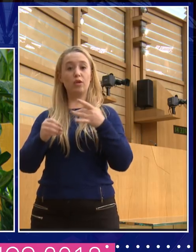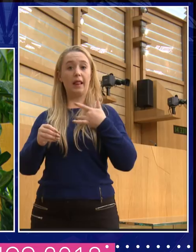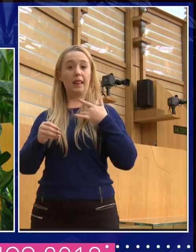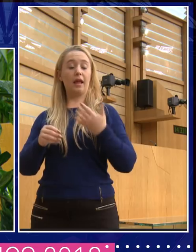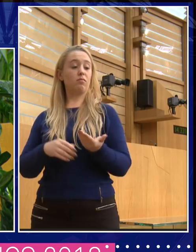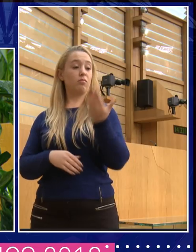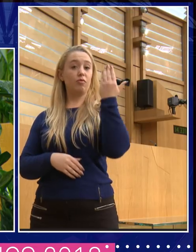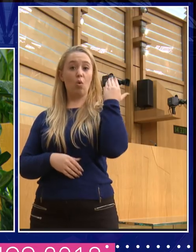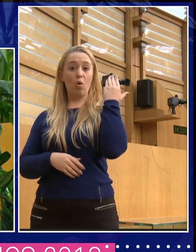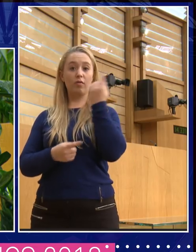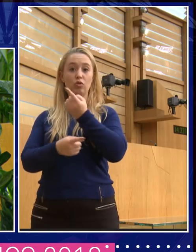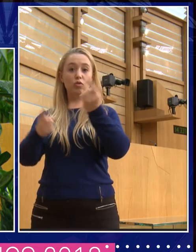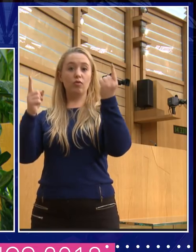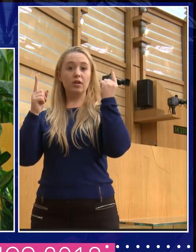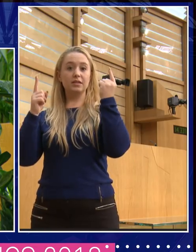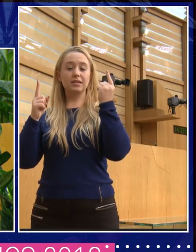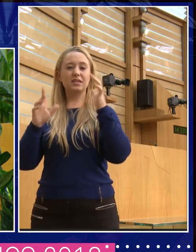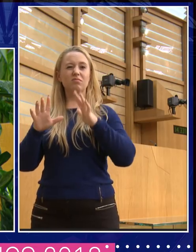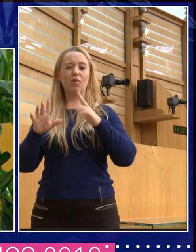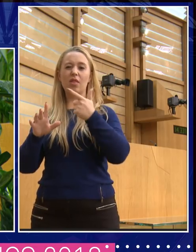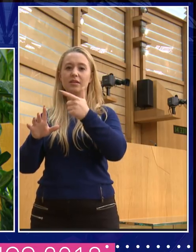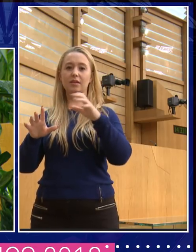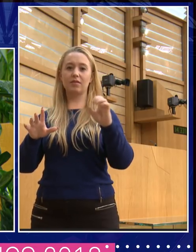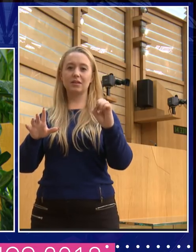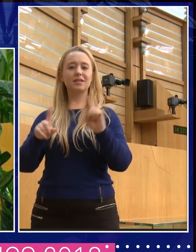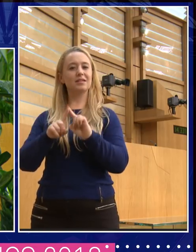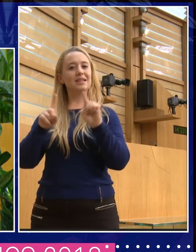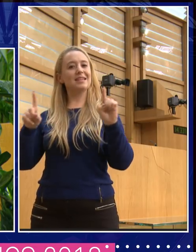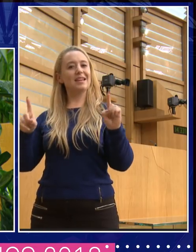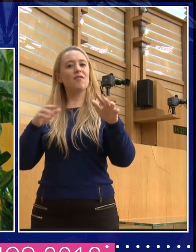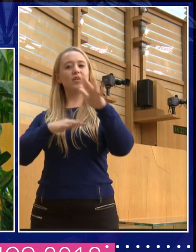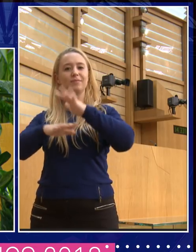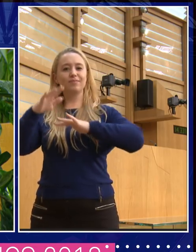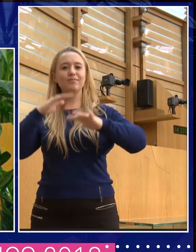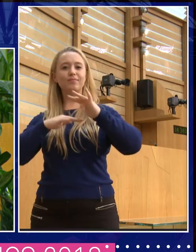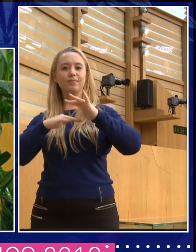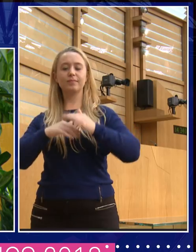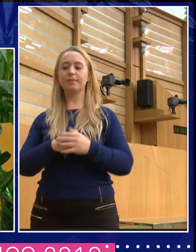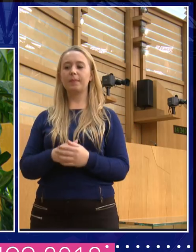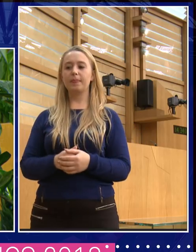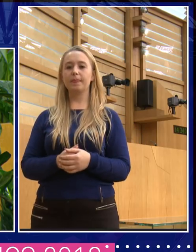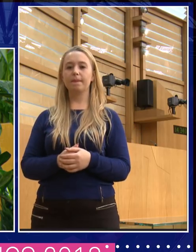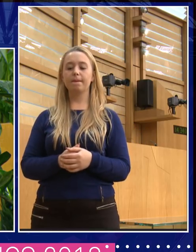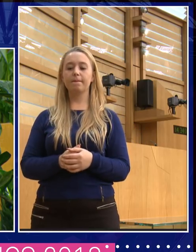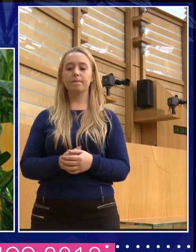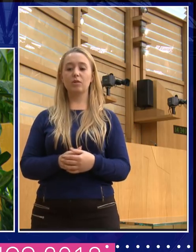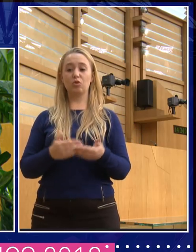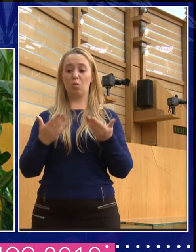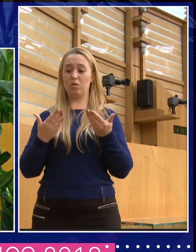in universities in the 70s is very, very different. And what I would now call